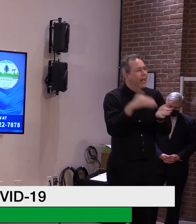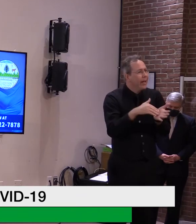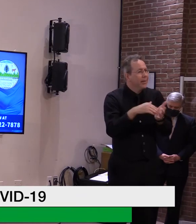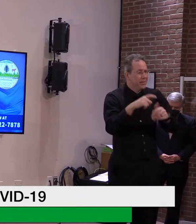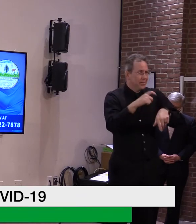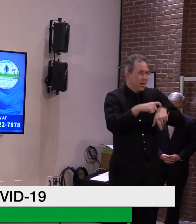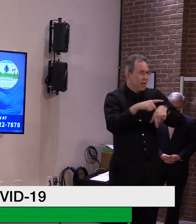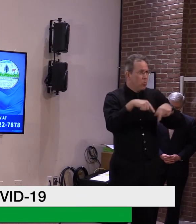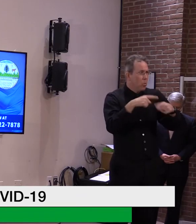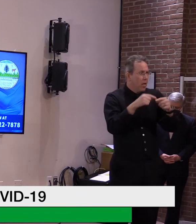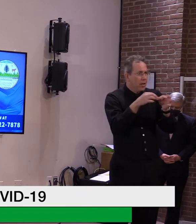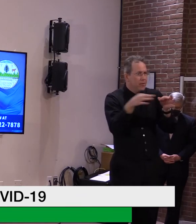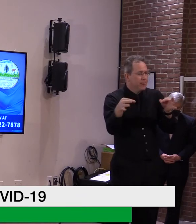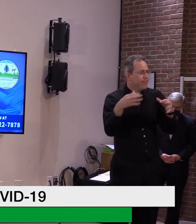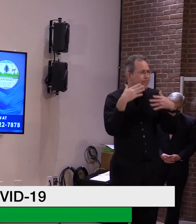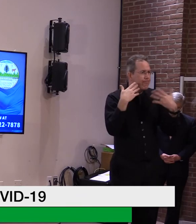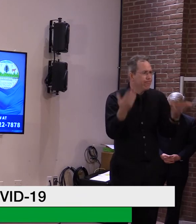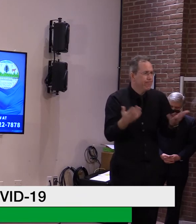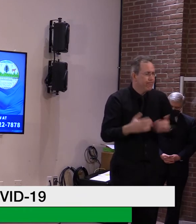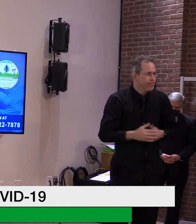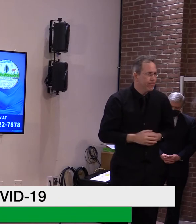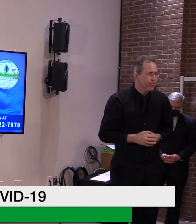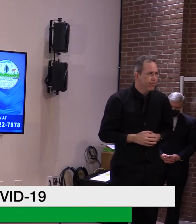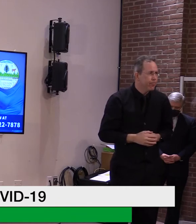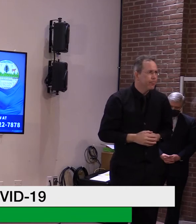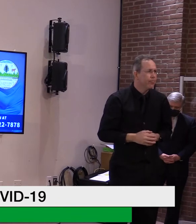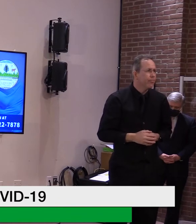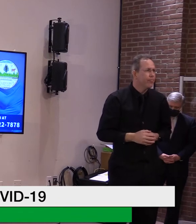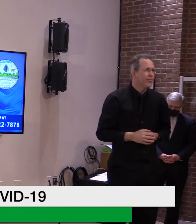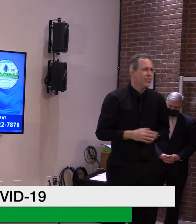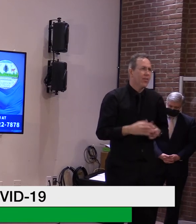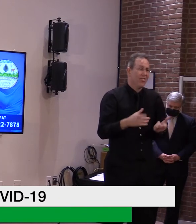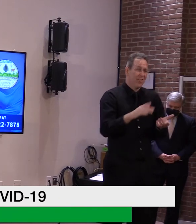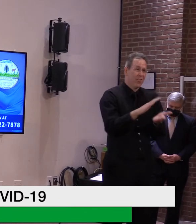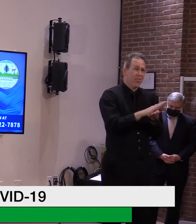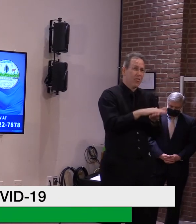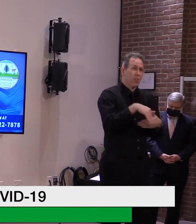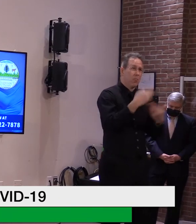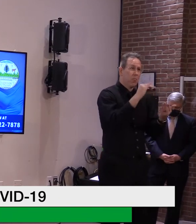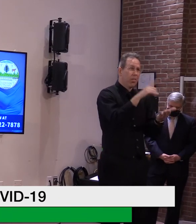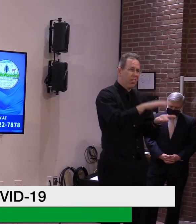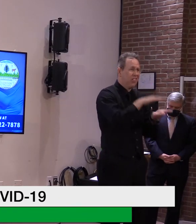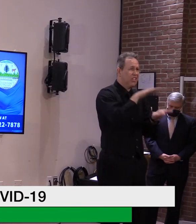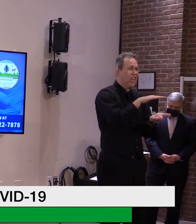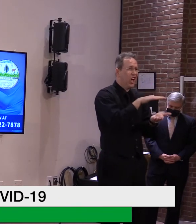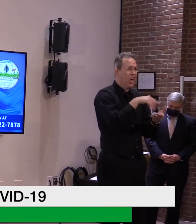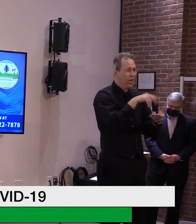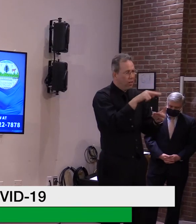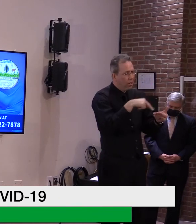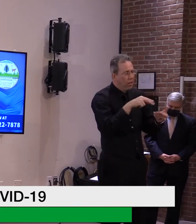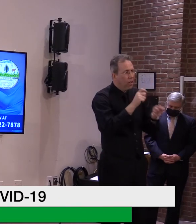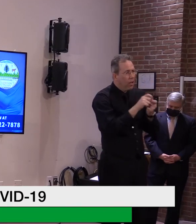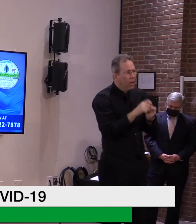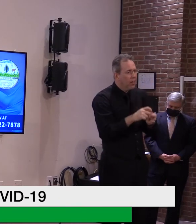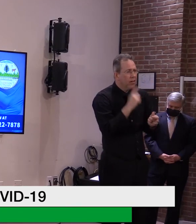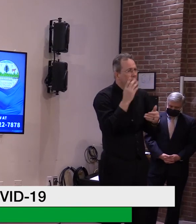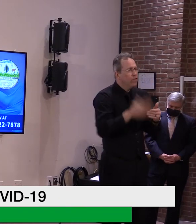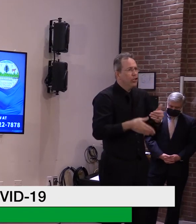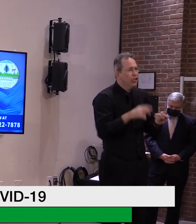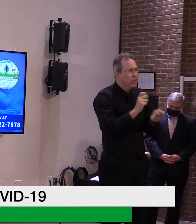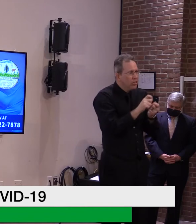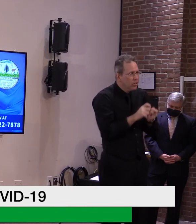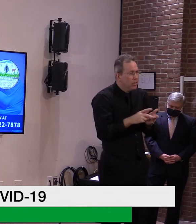well as any provision within the bill. But we seek clarity every single day. We're working on it as you speak.